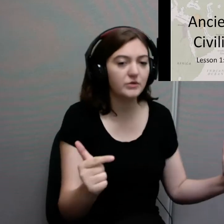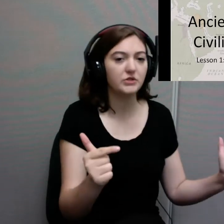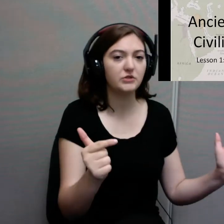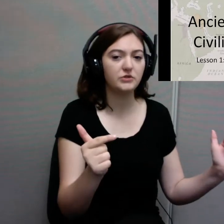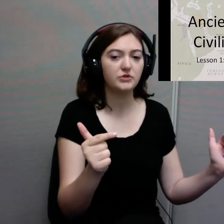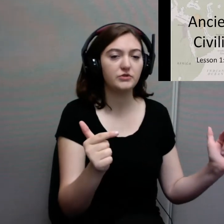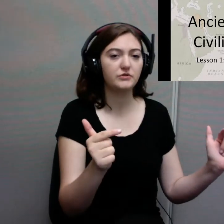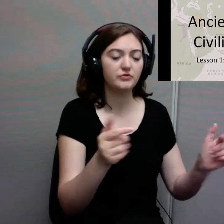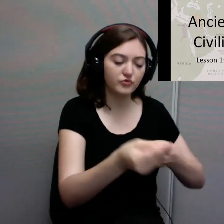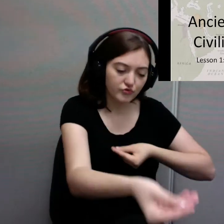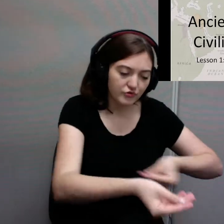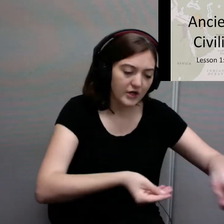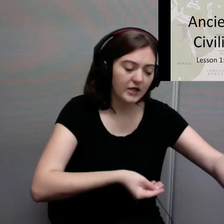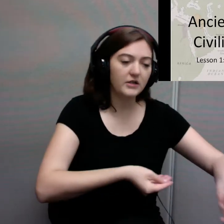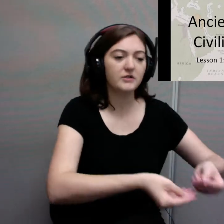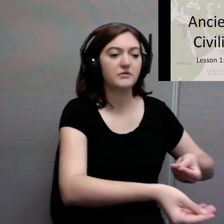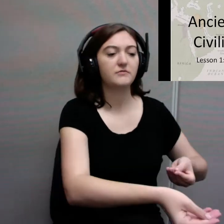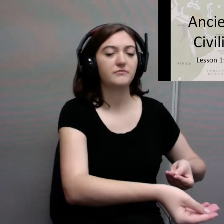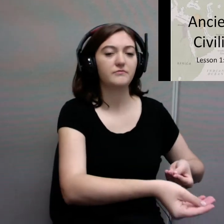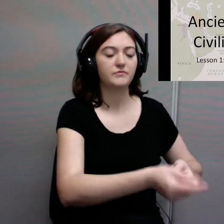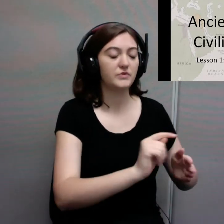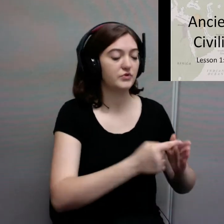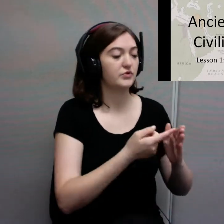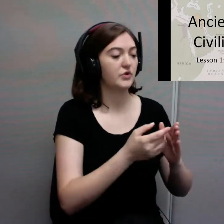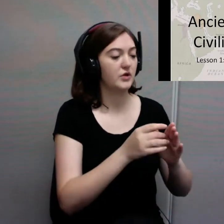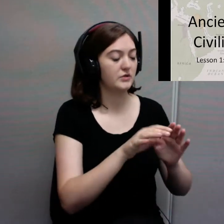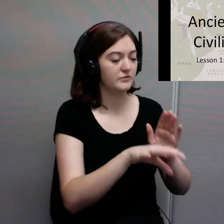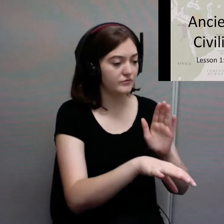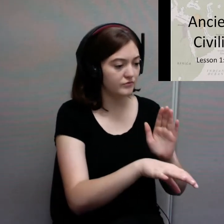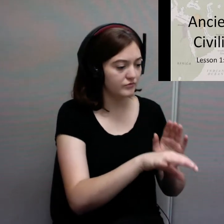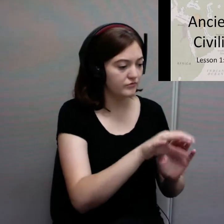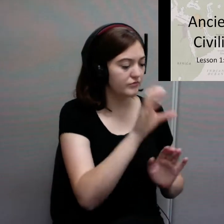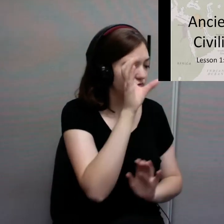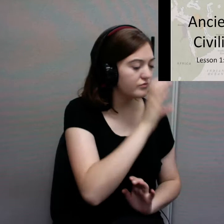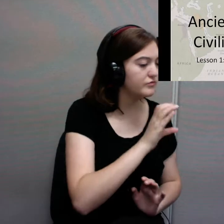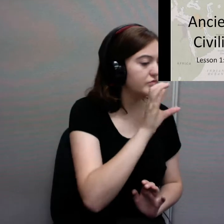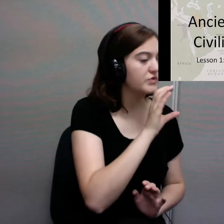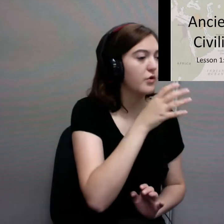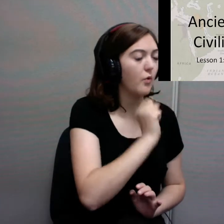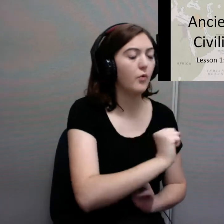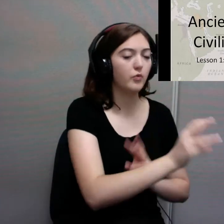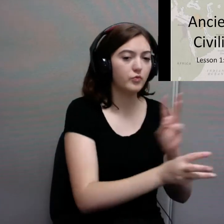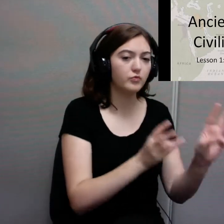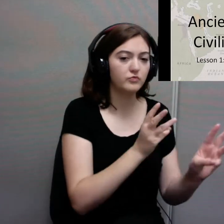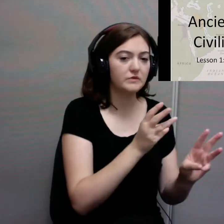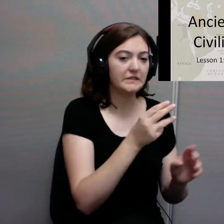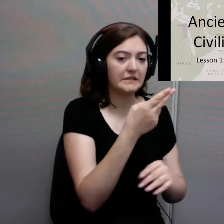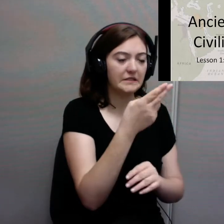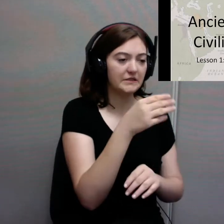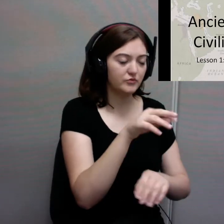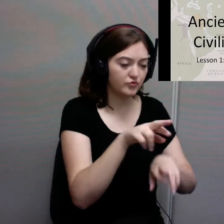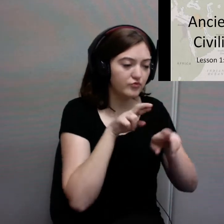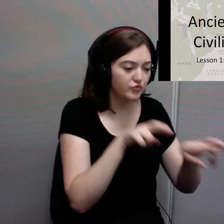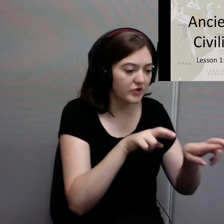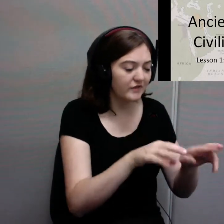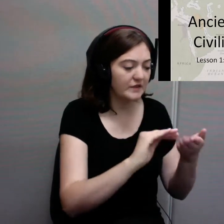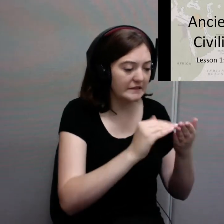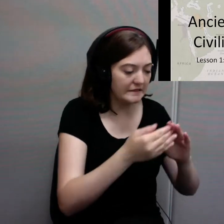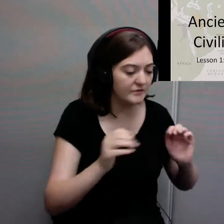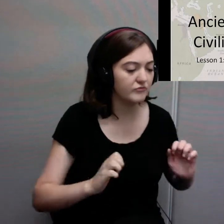start looking at these ancient river civilizations. And you can see on this map here, we're going to be centering around India,